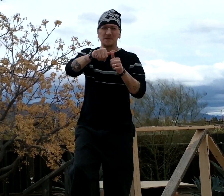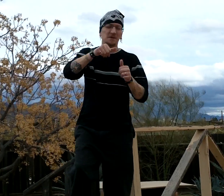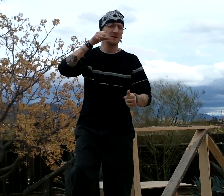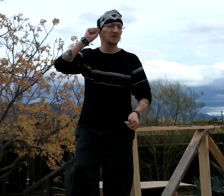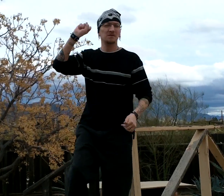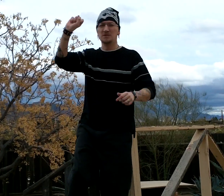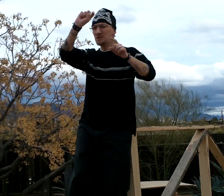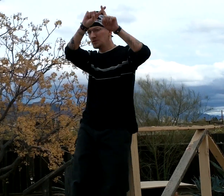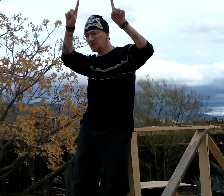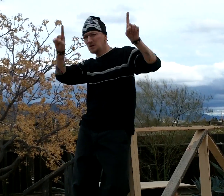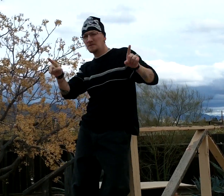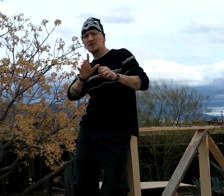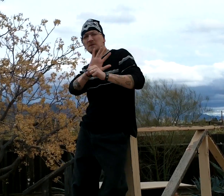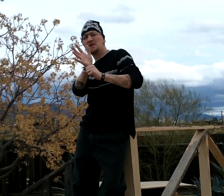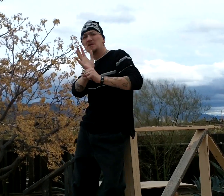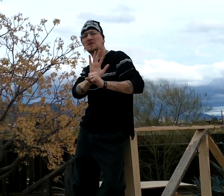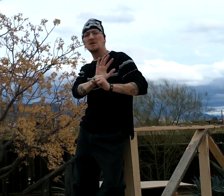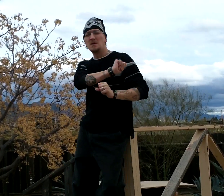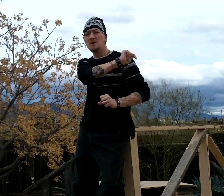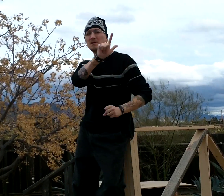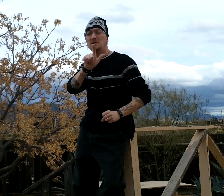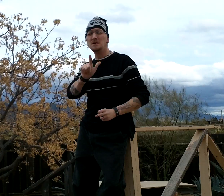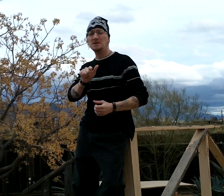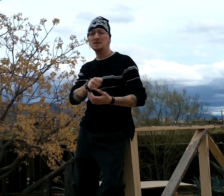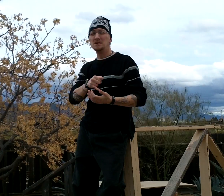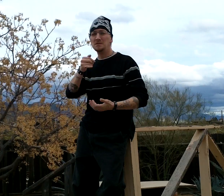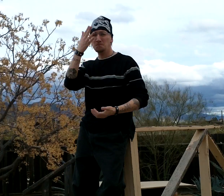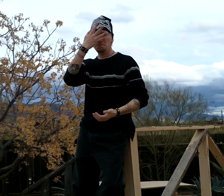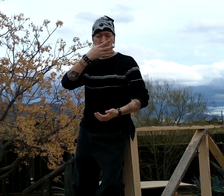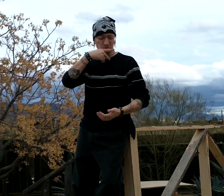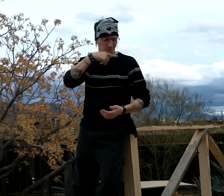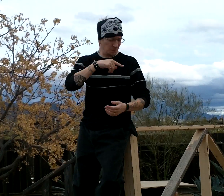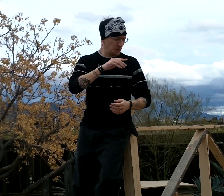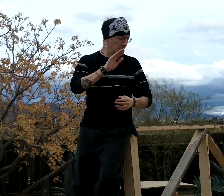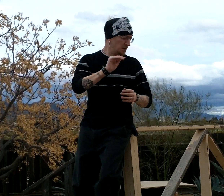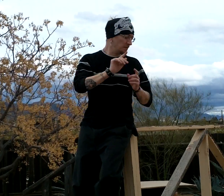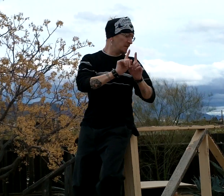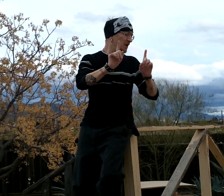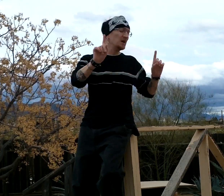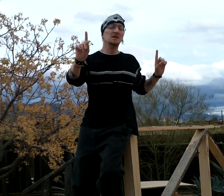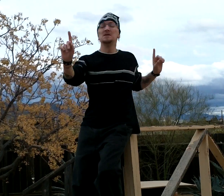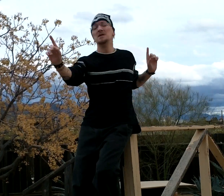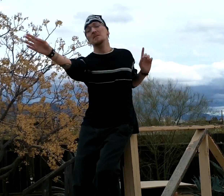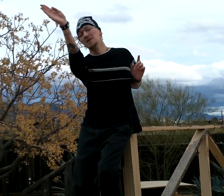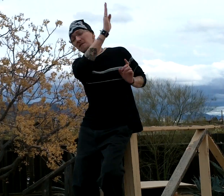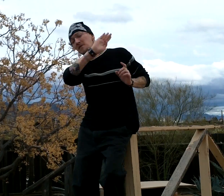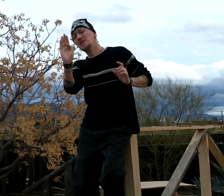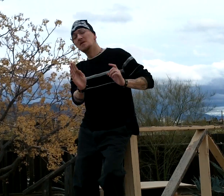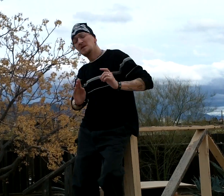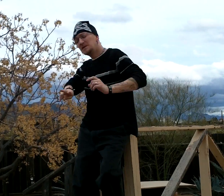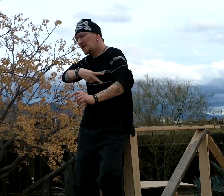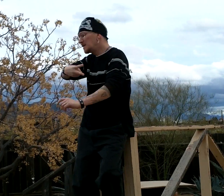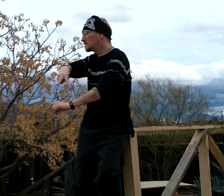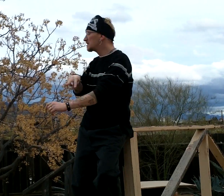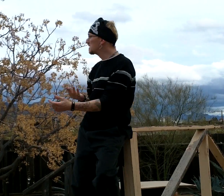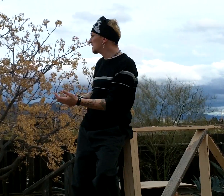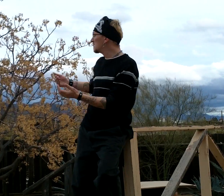a silver screen And all it's said goodbye I'm never gonna dance again